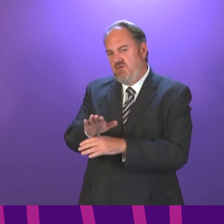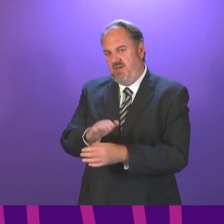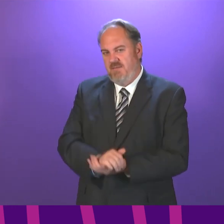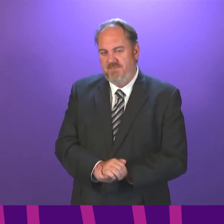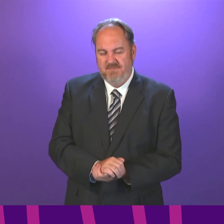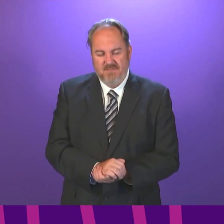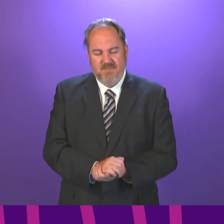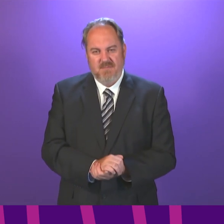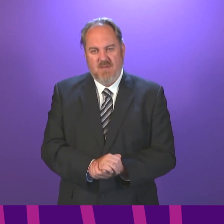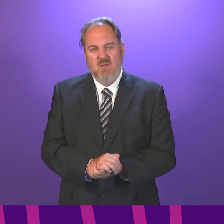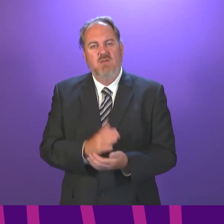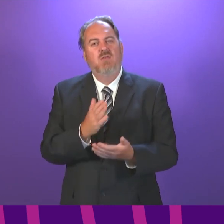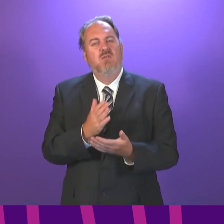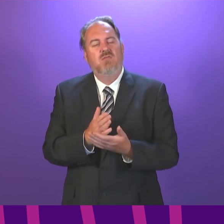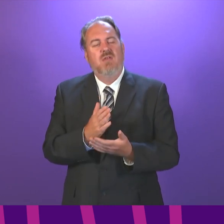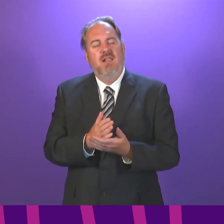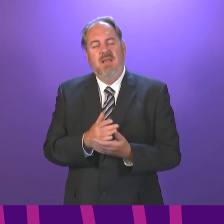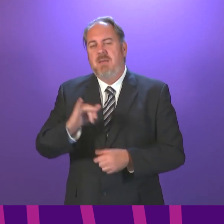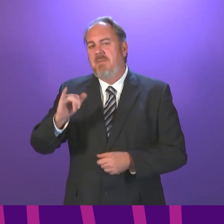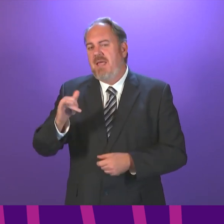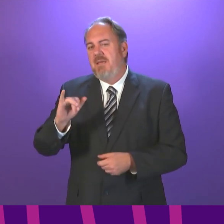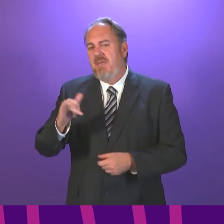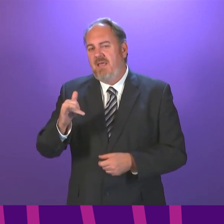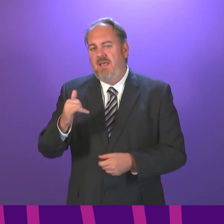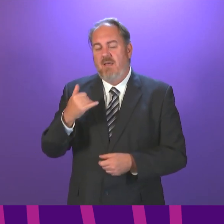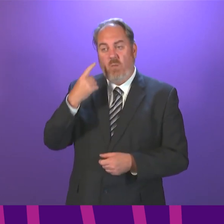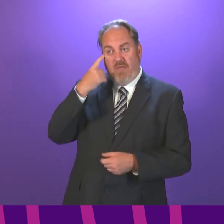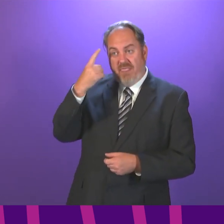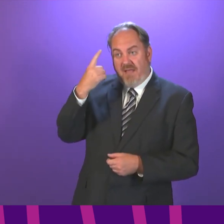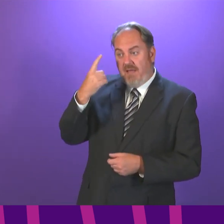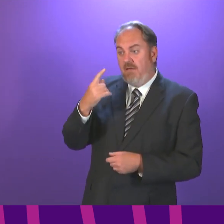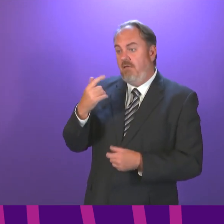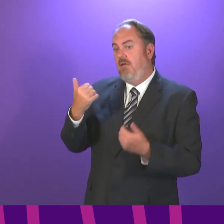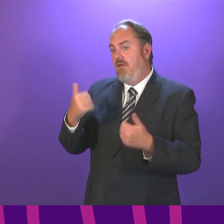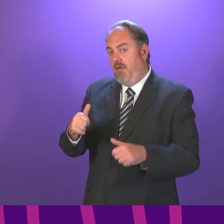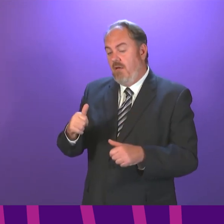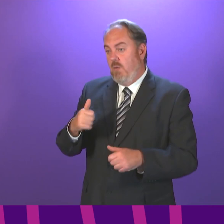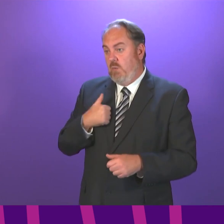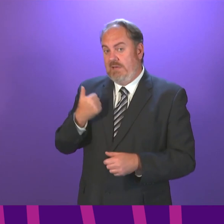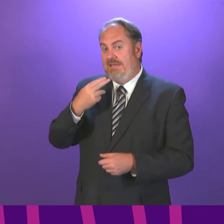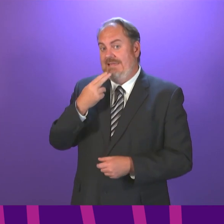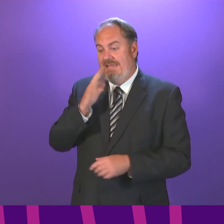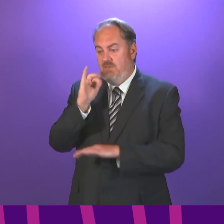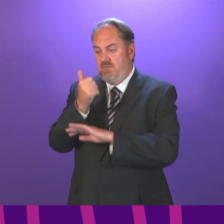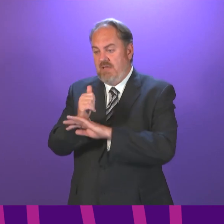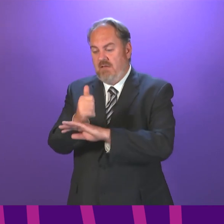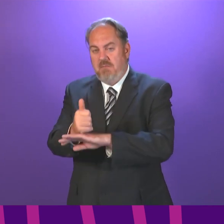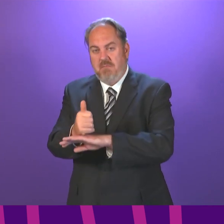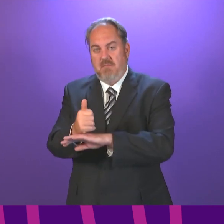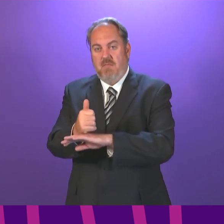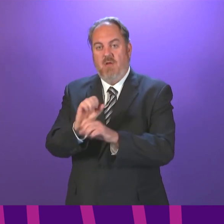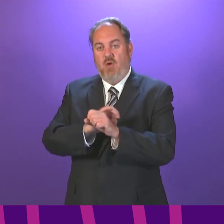as our thinking on this. If our thinking on this develops to the point where we were proposing the introduction of